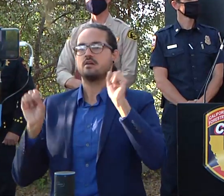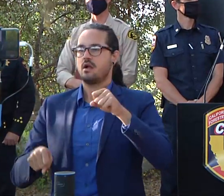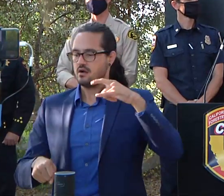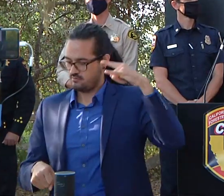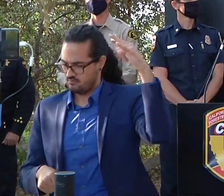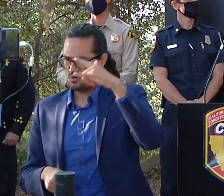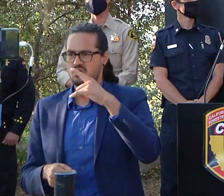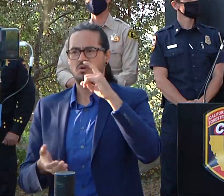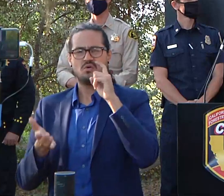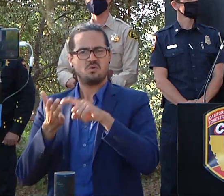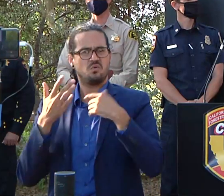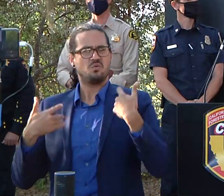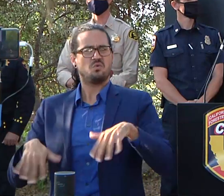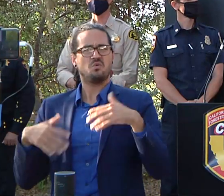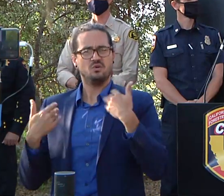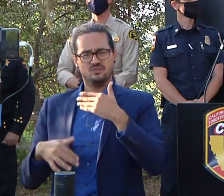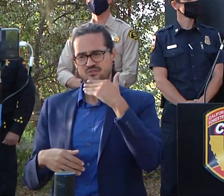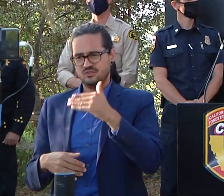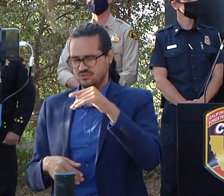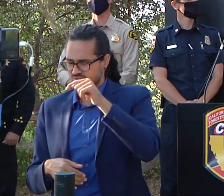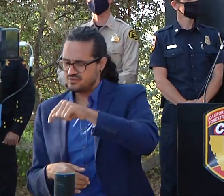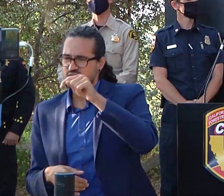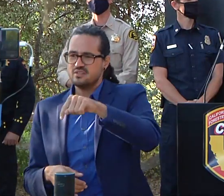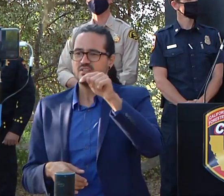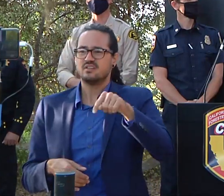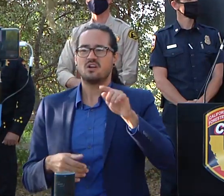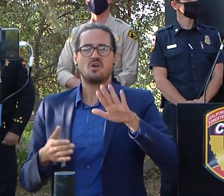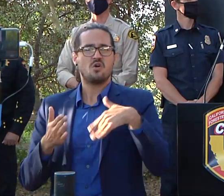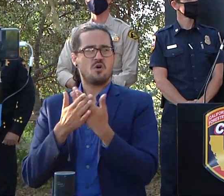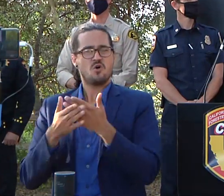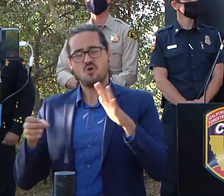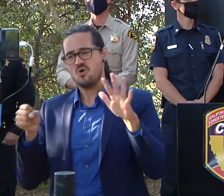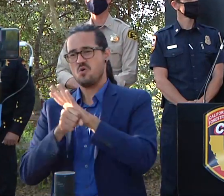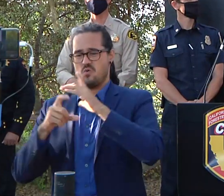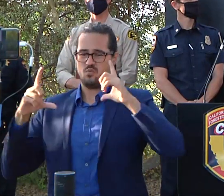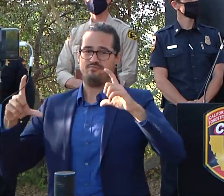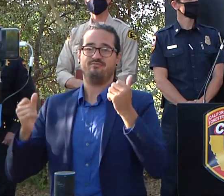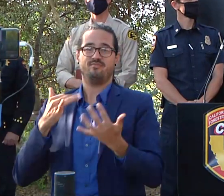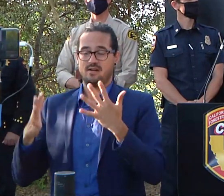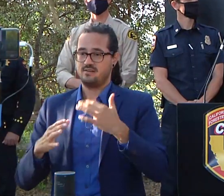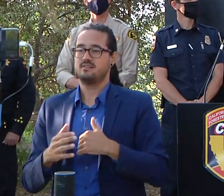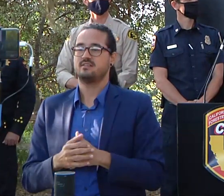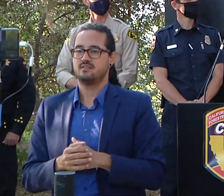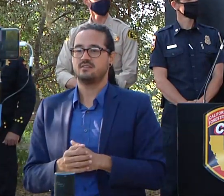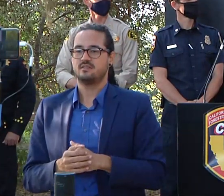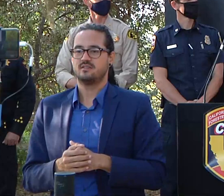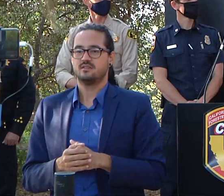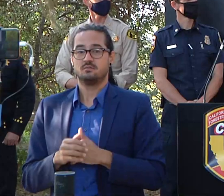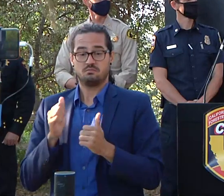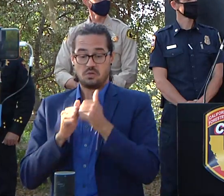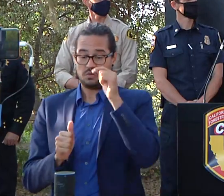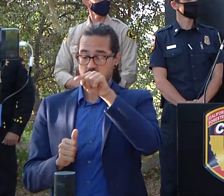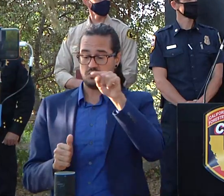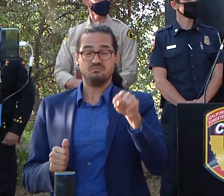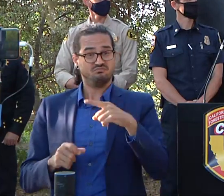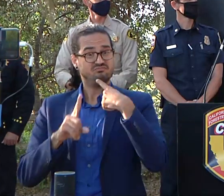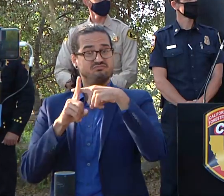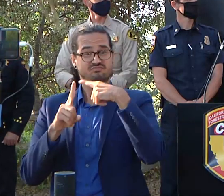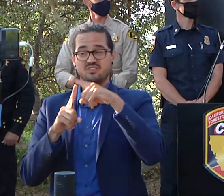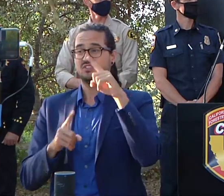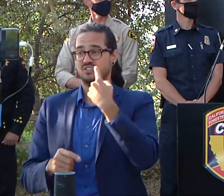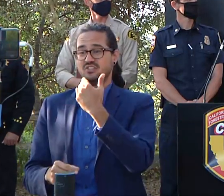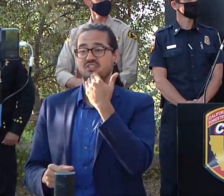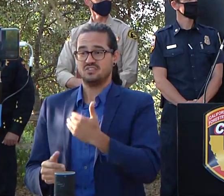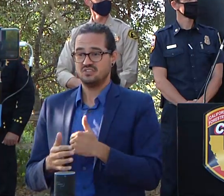see the whole part of the fire and uh and for the most part looking looking good we do have some challenging areas that